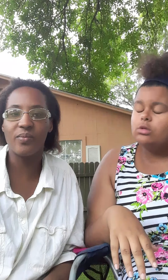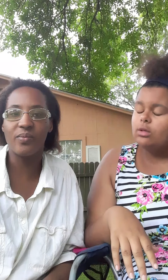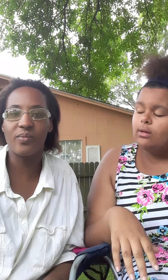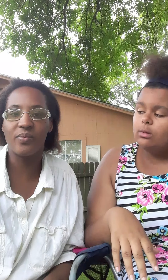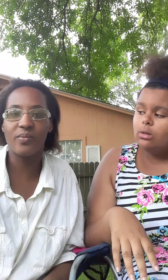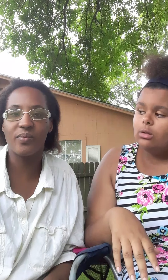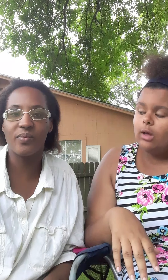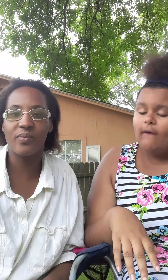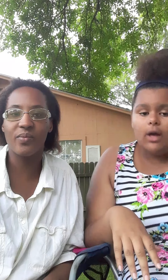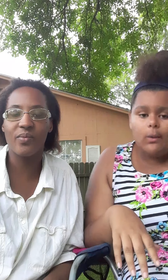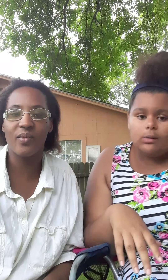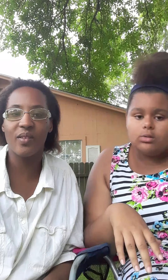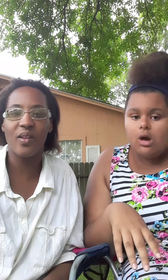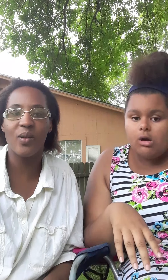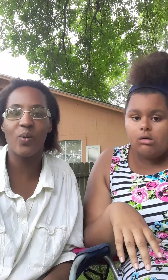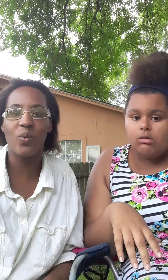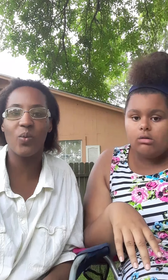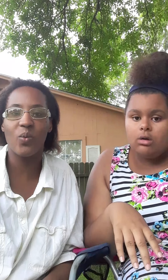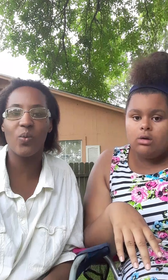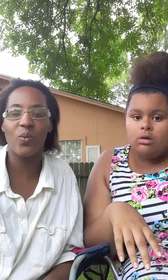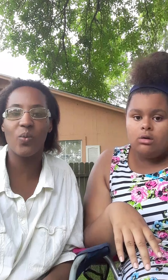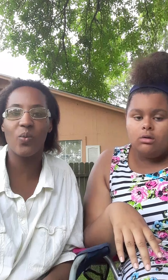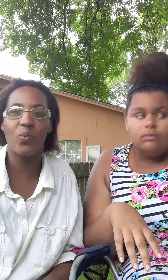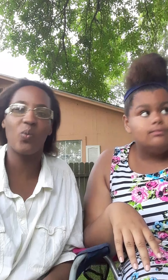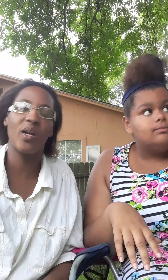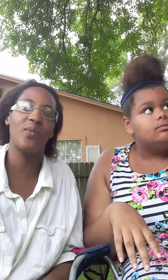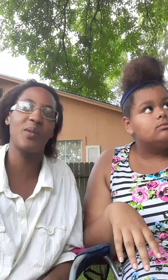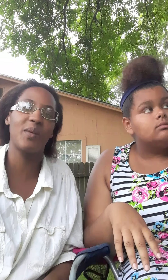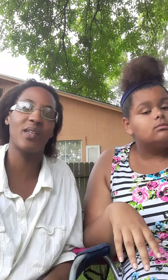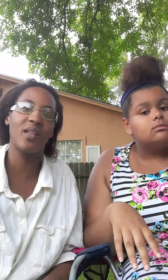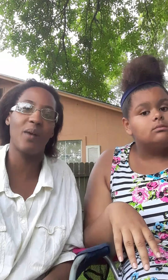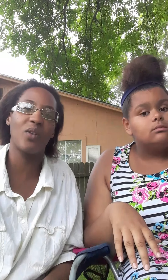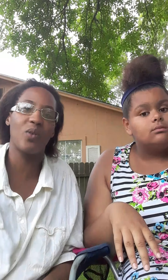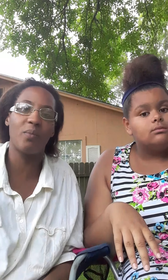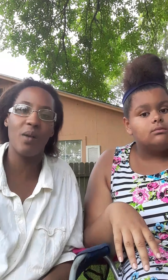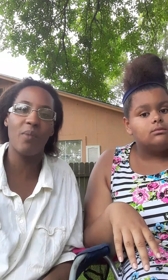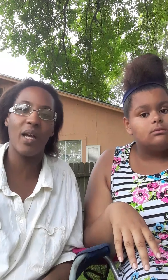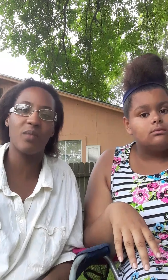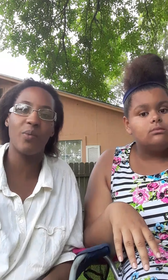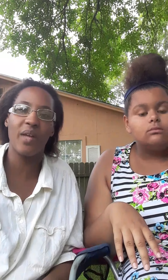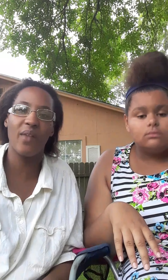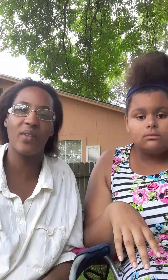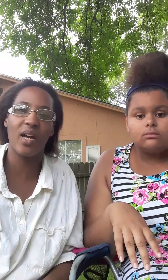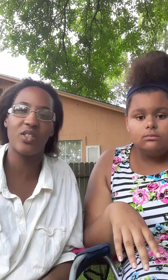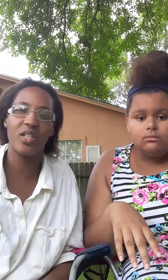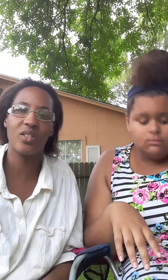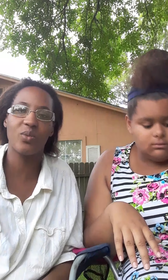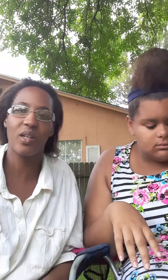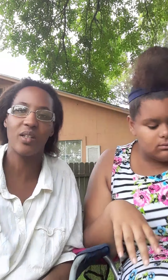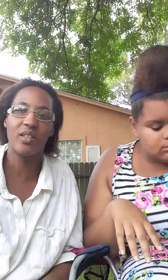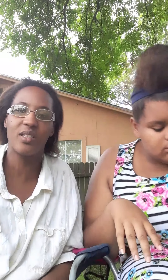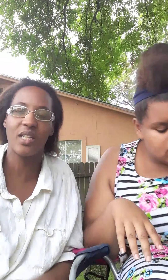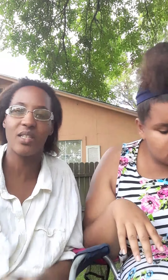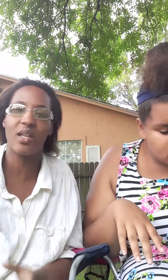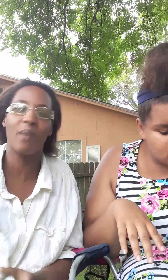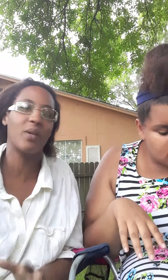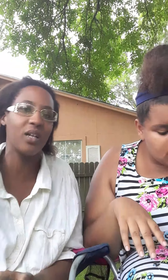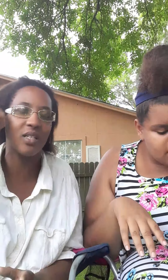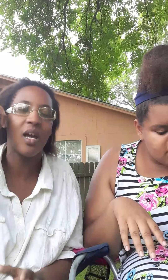thinking about doing well we've been thinking about doing mug bangs but we haven't got a chance around the we do have a chance we